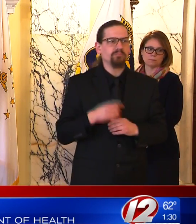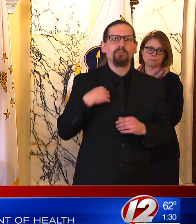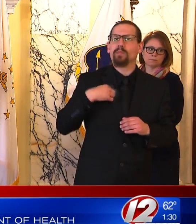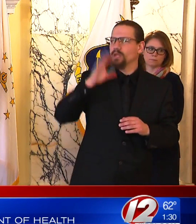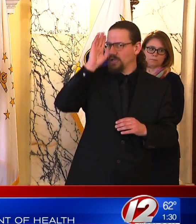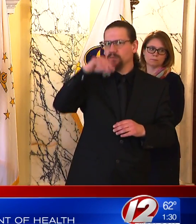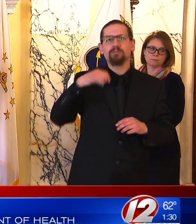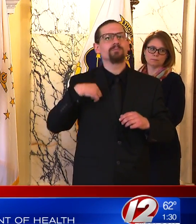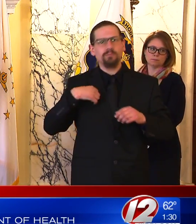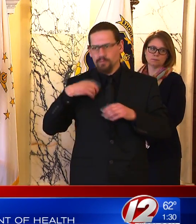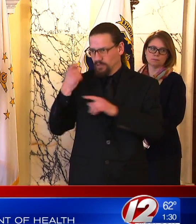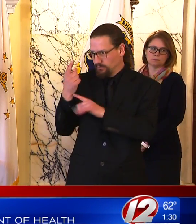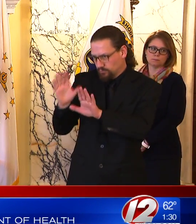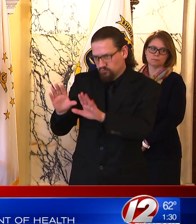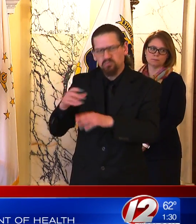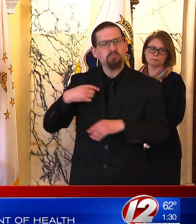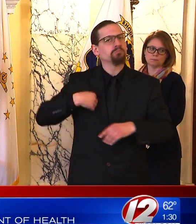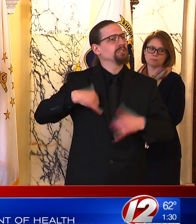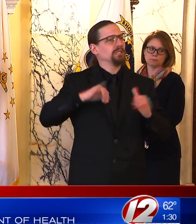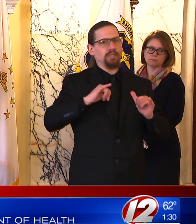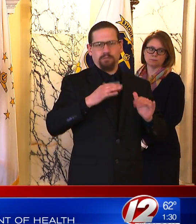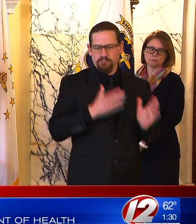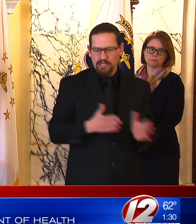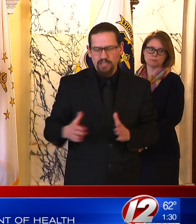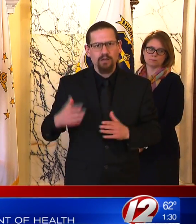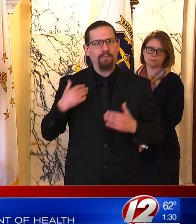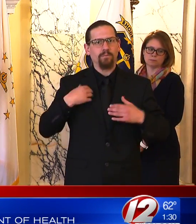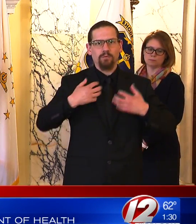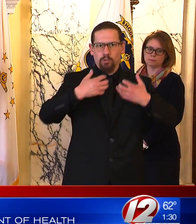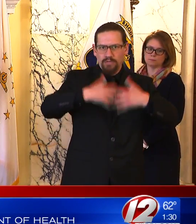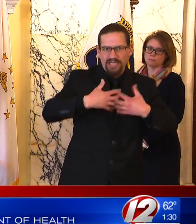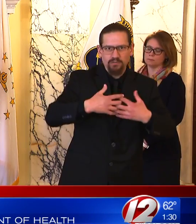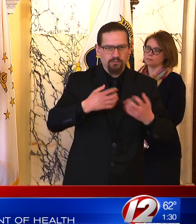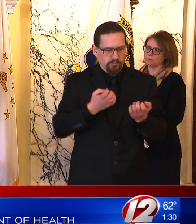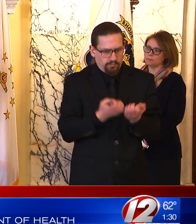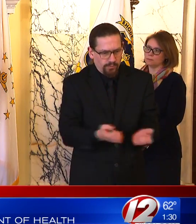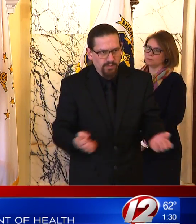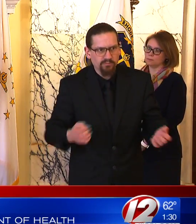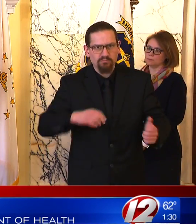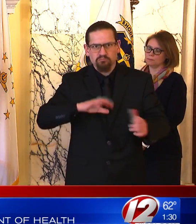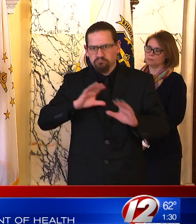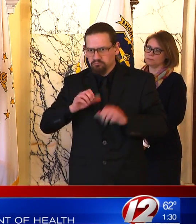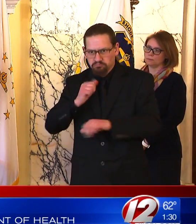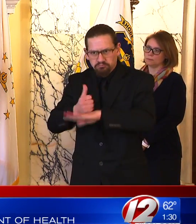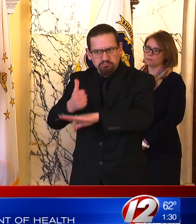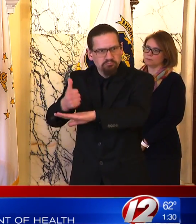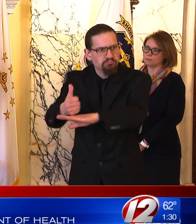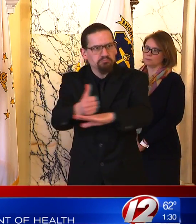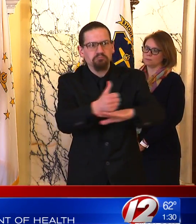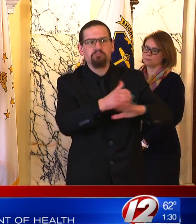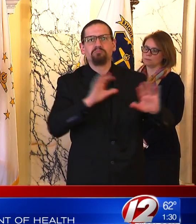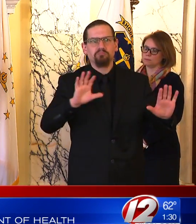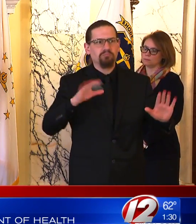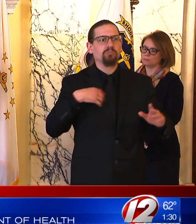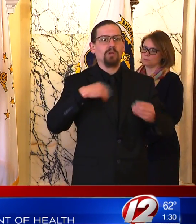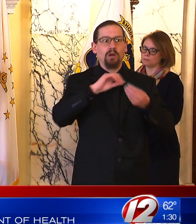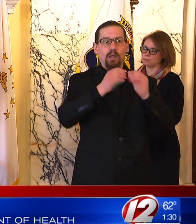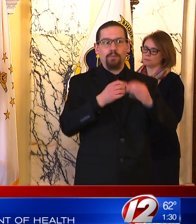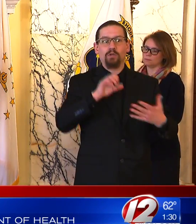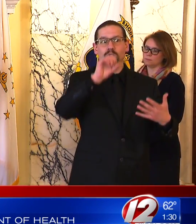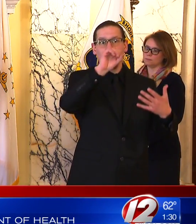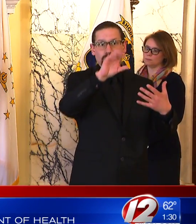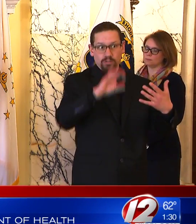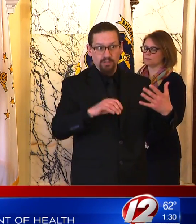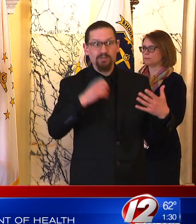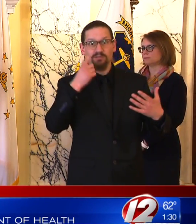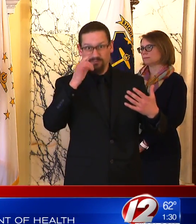there are still additional cases out there. We are sharing these numbers based on who we have tested from those priority